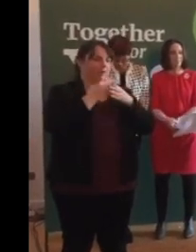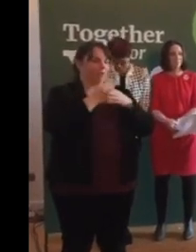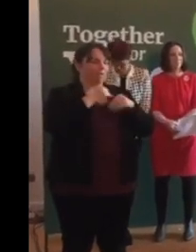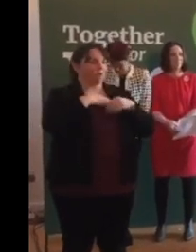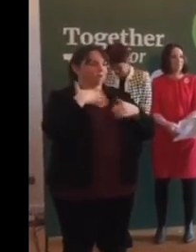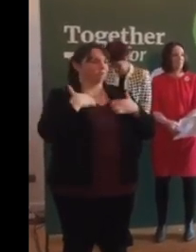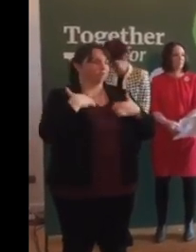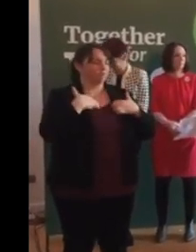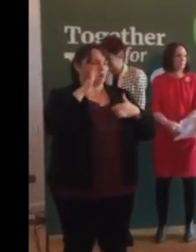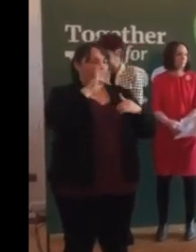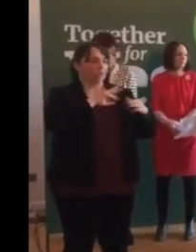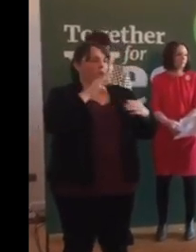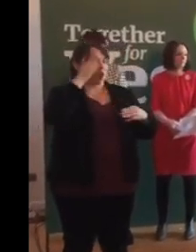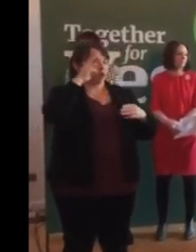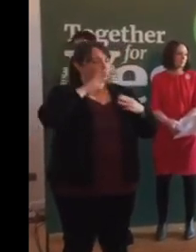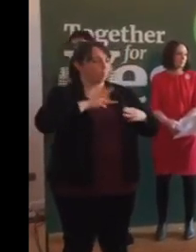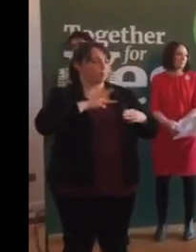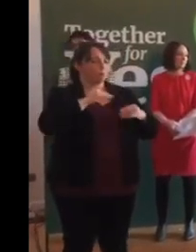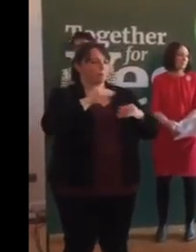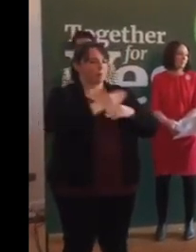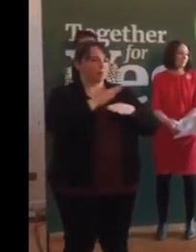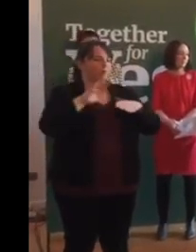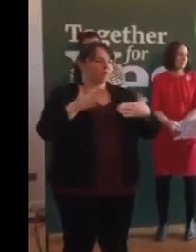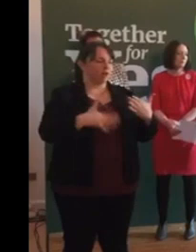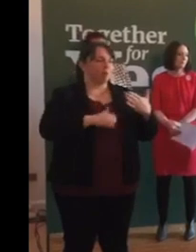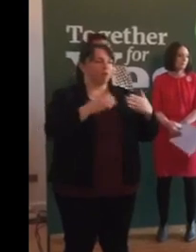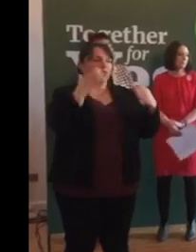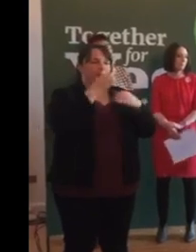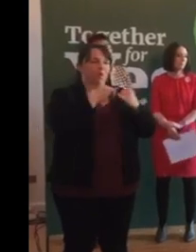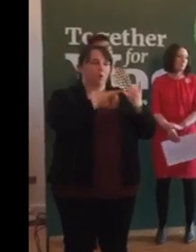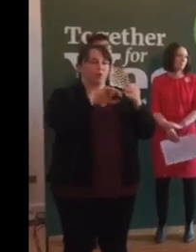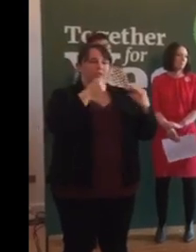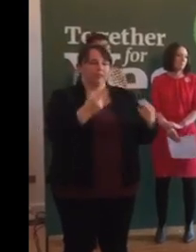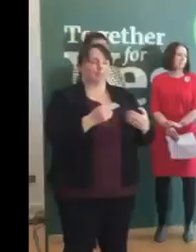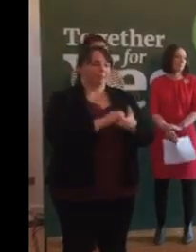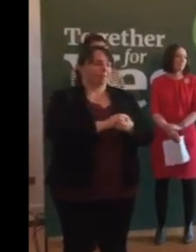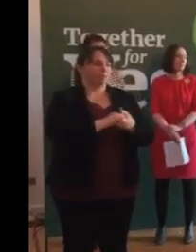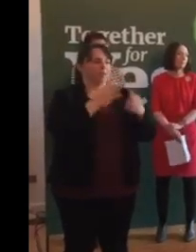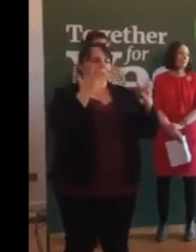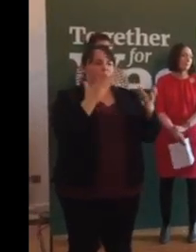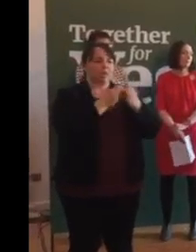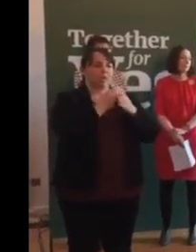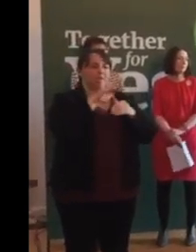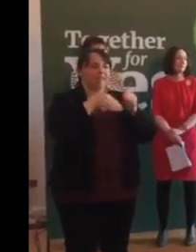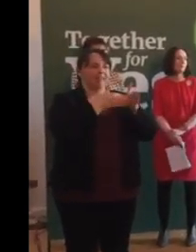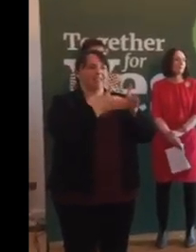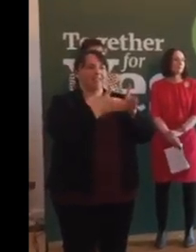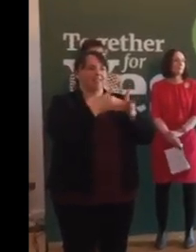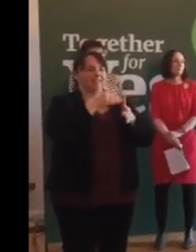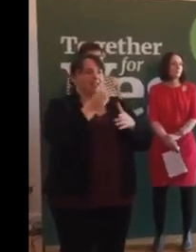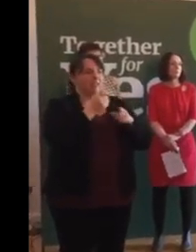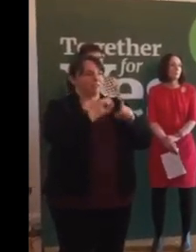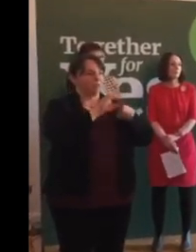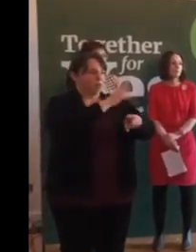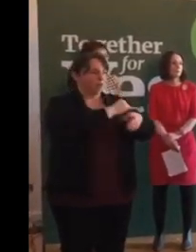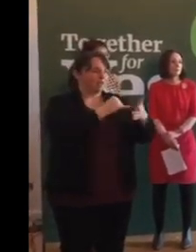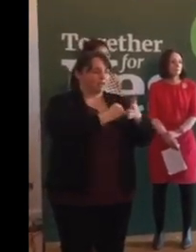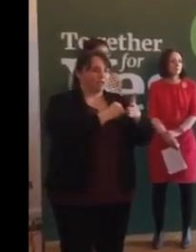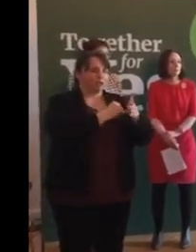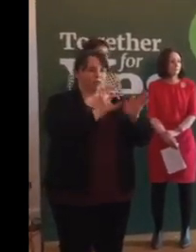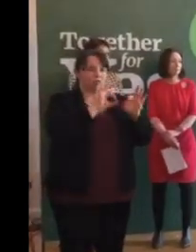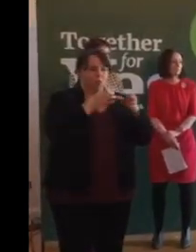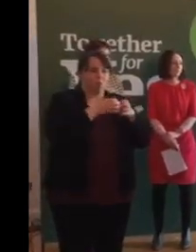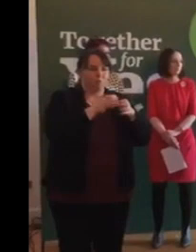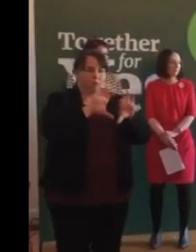women by providing abortion care to those who need it. Together for Yes is made up of organisations, groups and